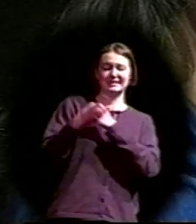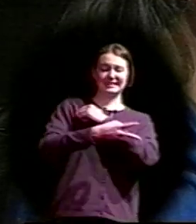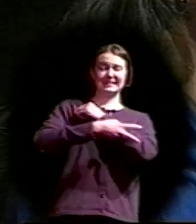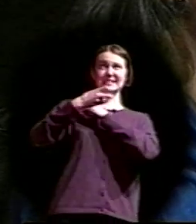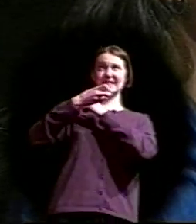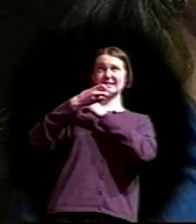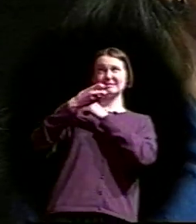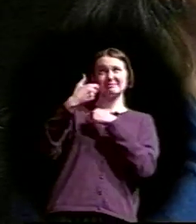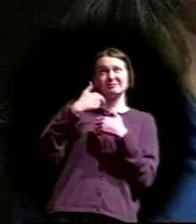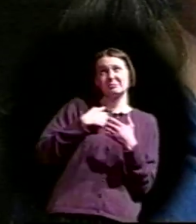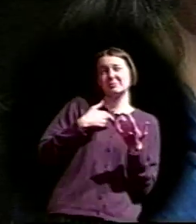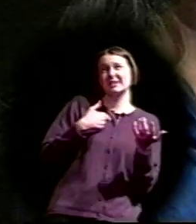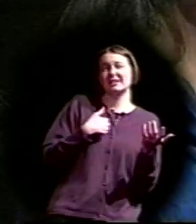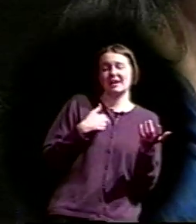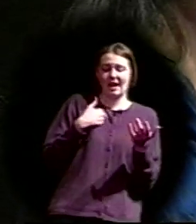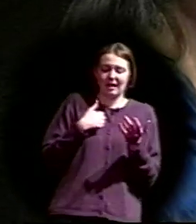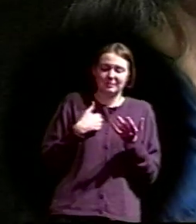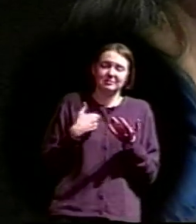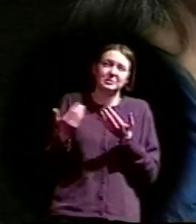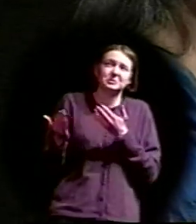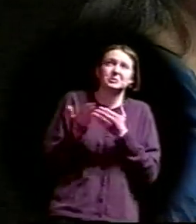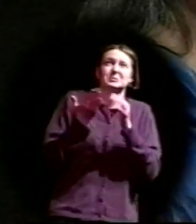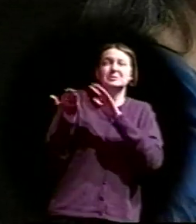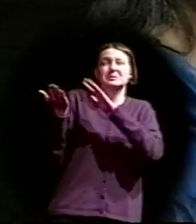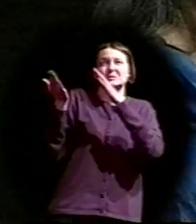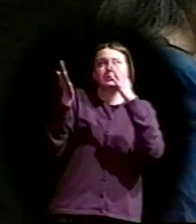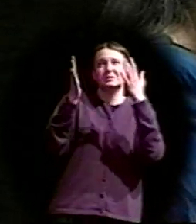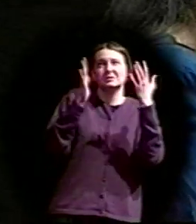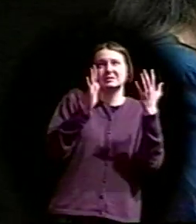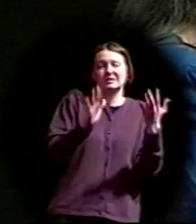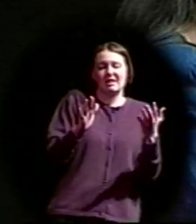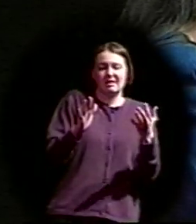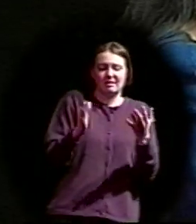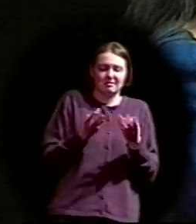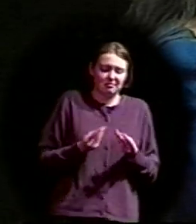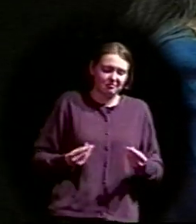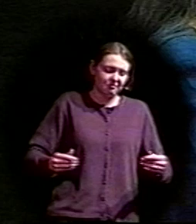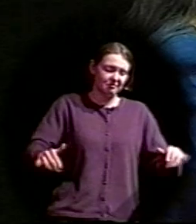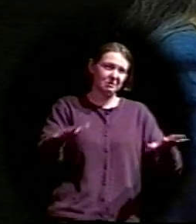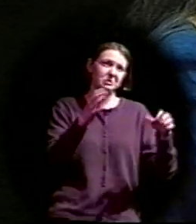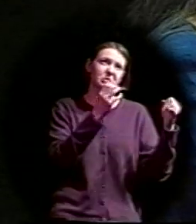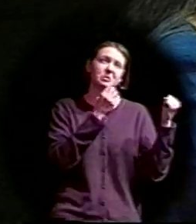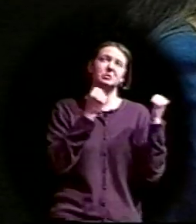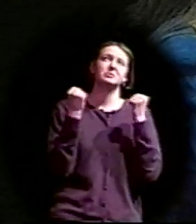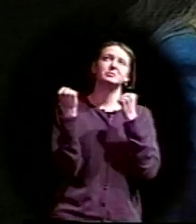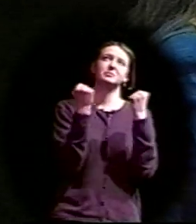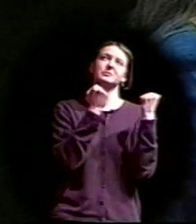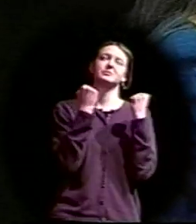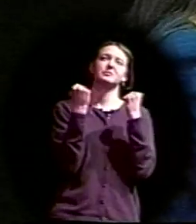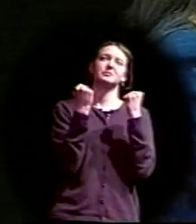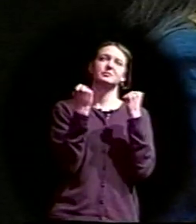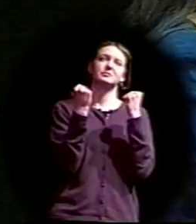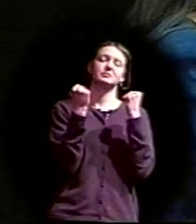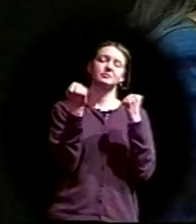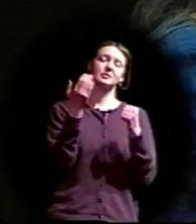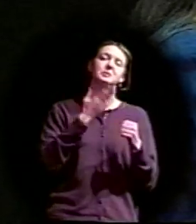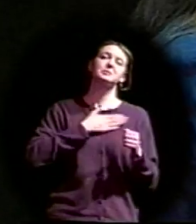dying on this cold cold earth. Oh, touch not my sister's